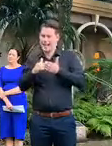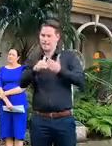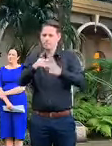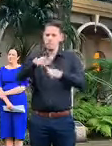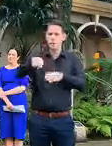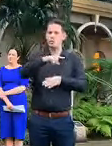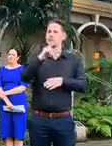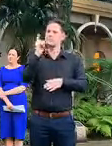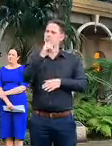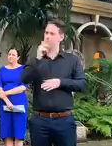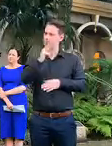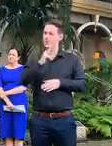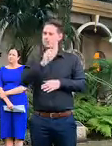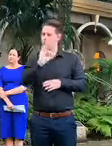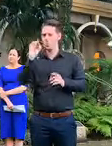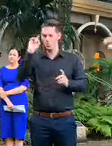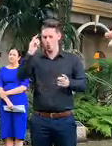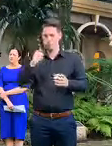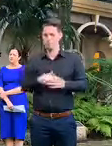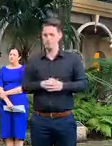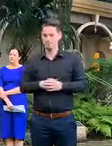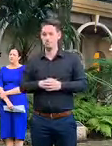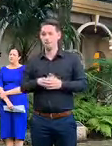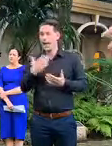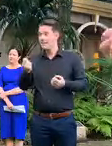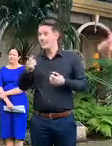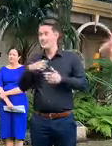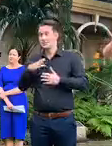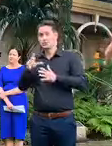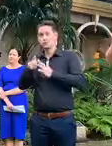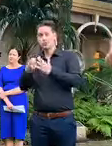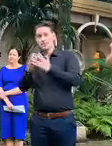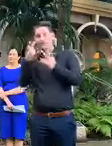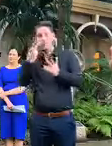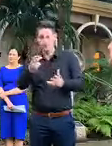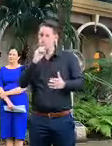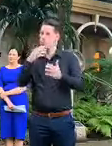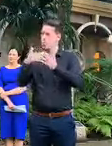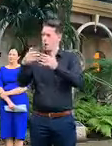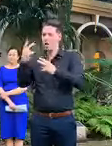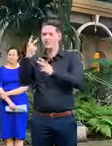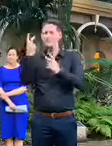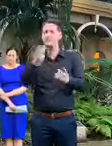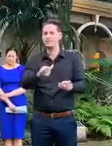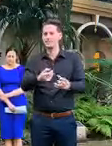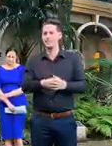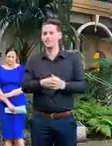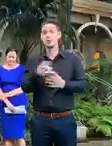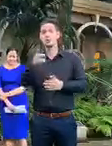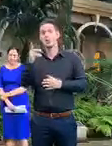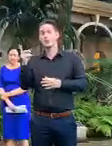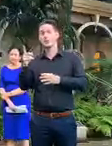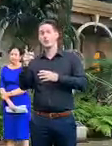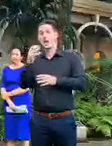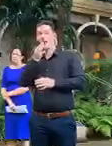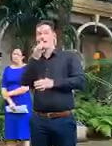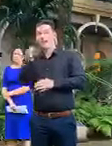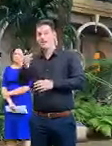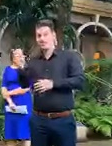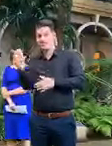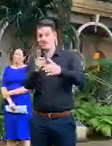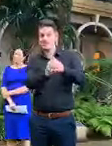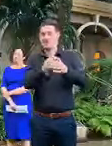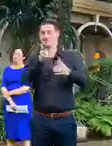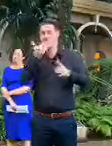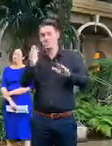Or they'll organise healthcare if that's needed. So it's so important. If you're asked to go into quarantine, that's